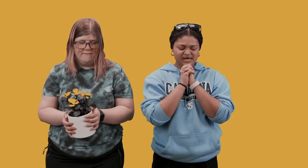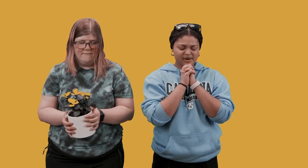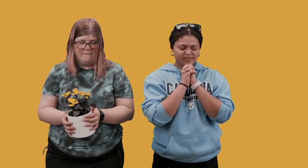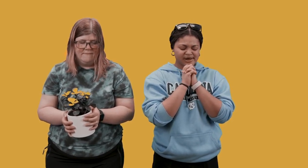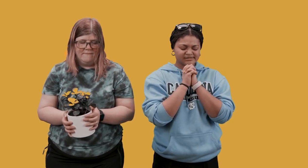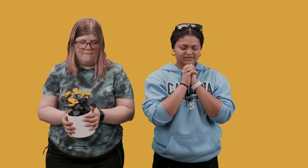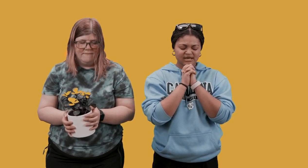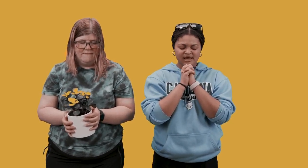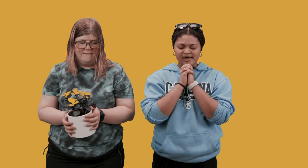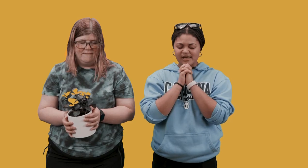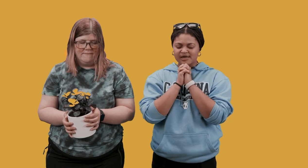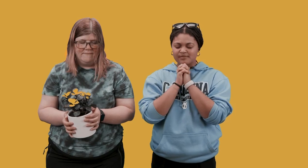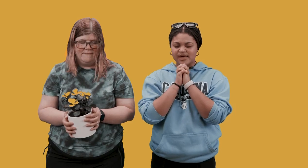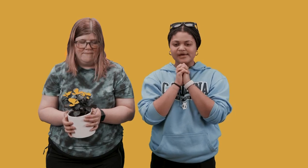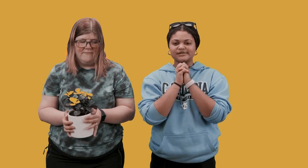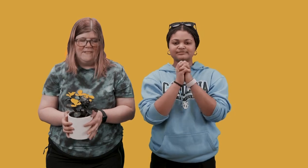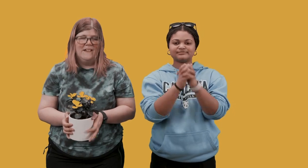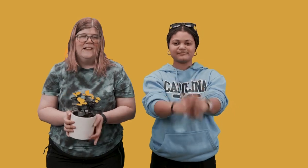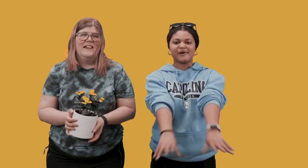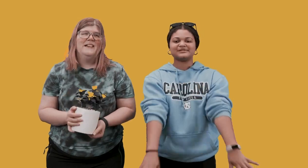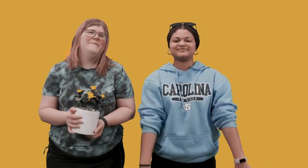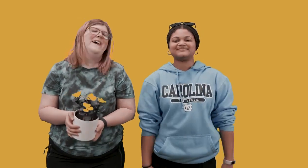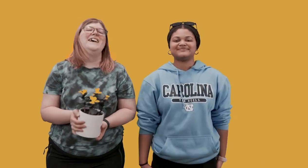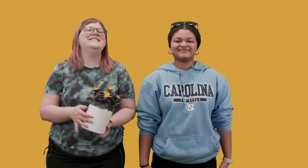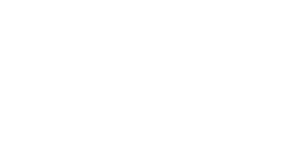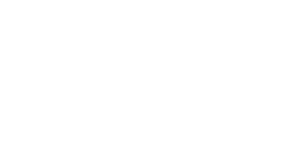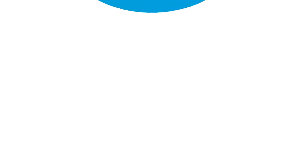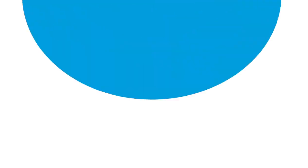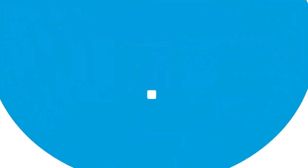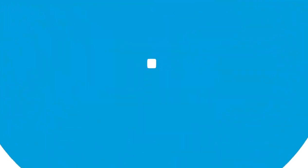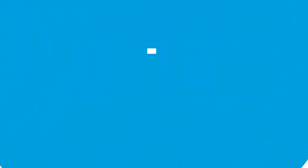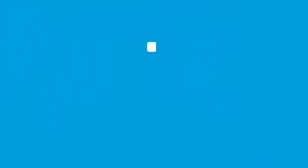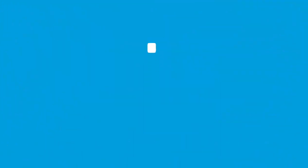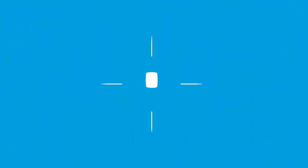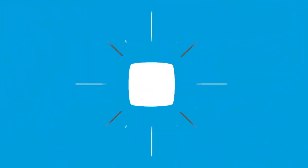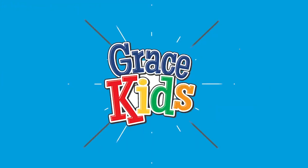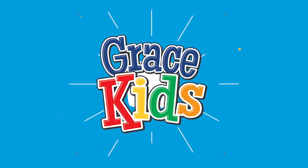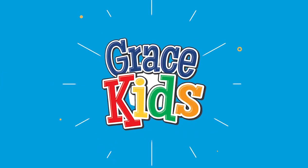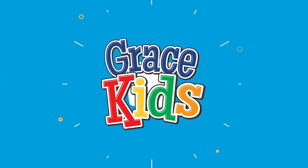name i pray amen amen see ya you